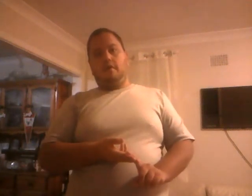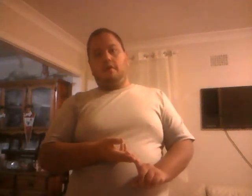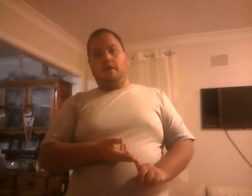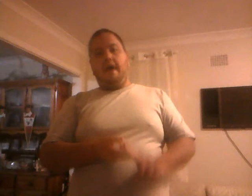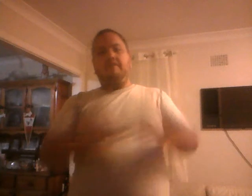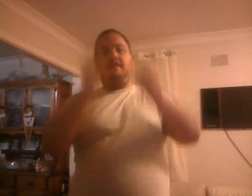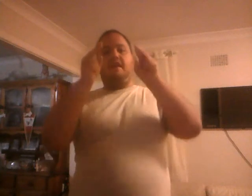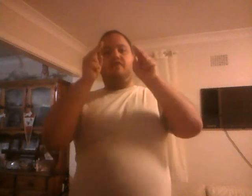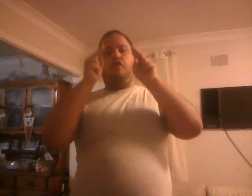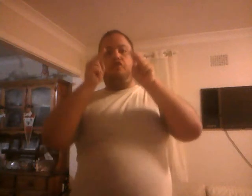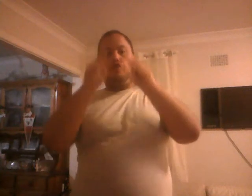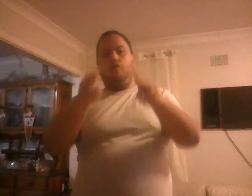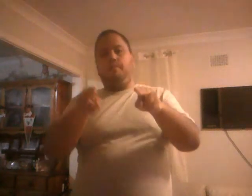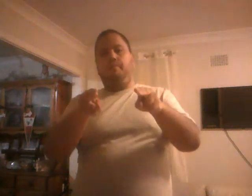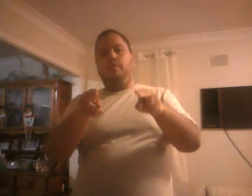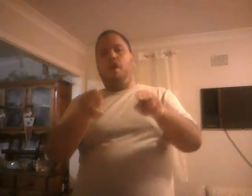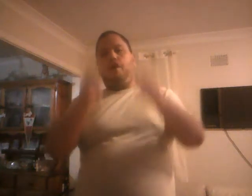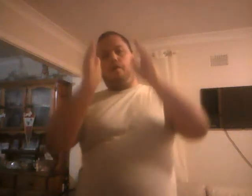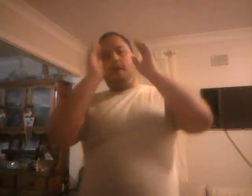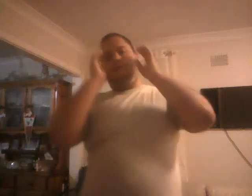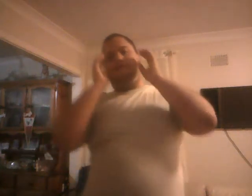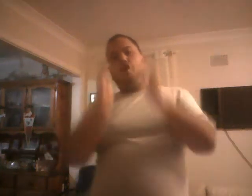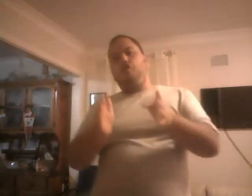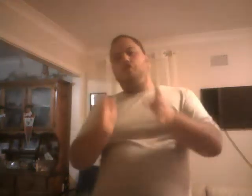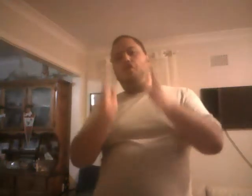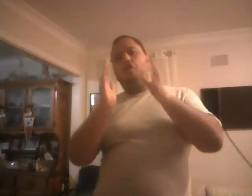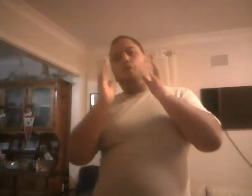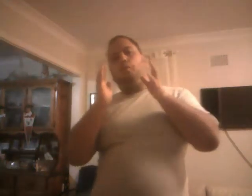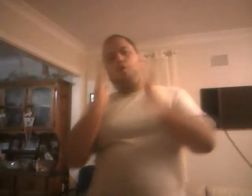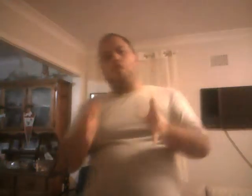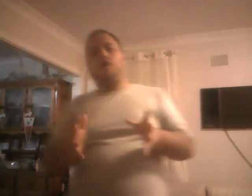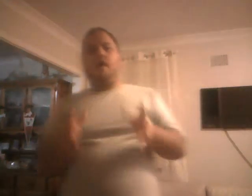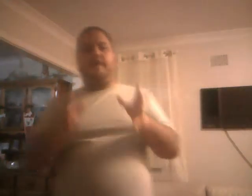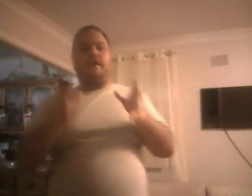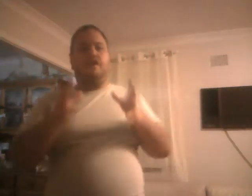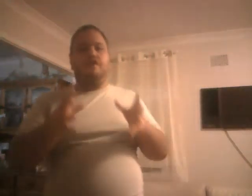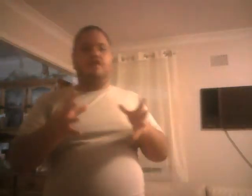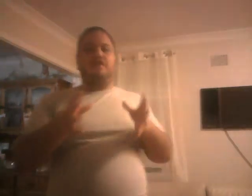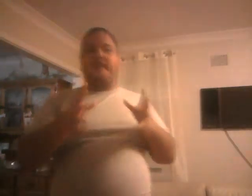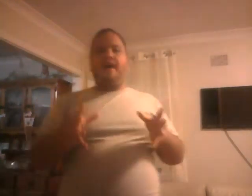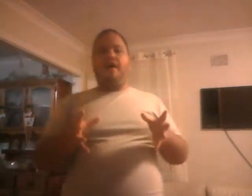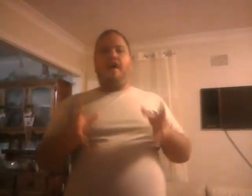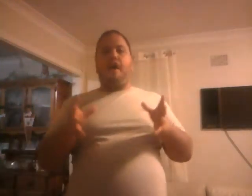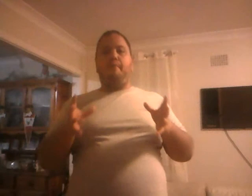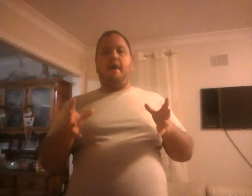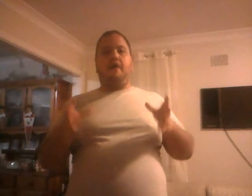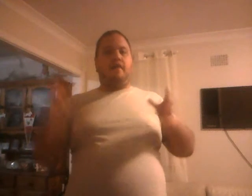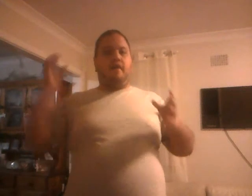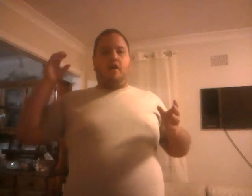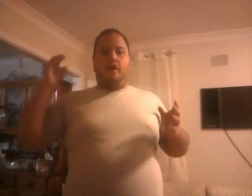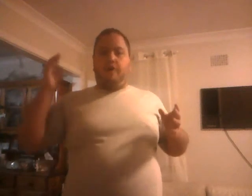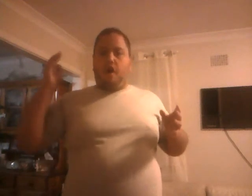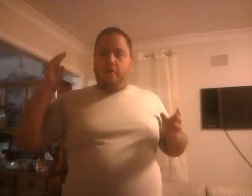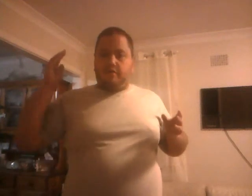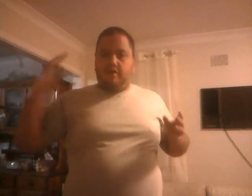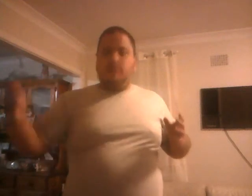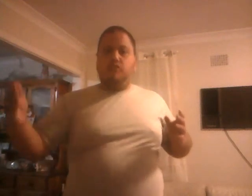everything is on you, you have shown the world that you don't care about the homosexual